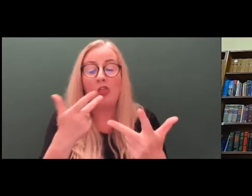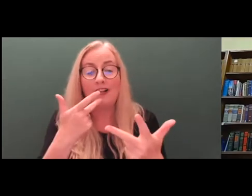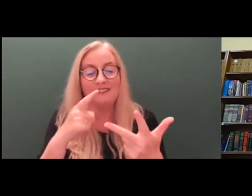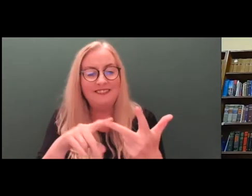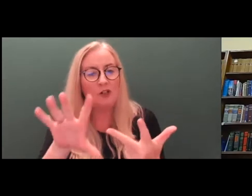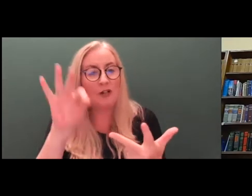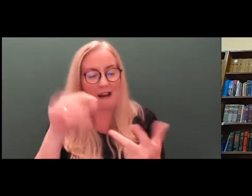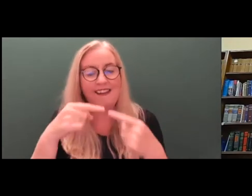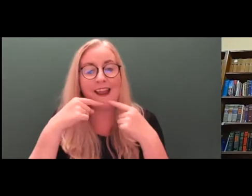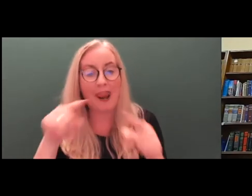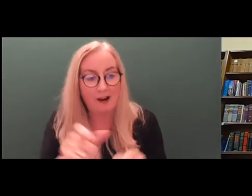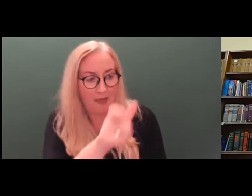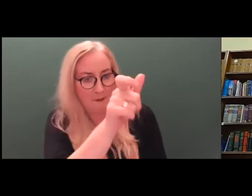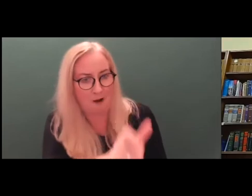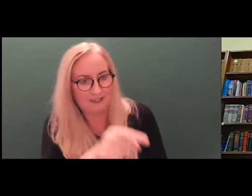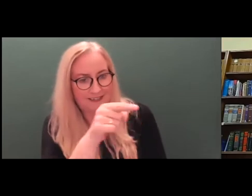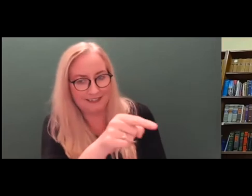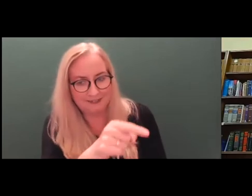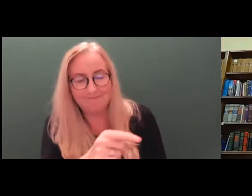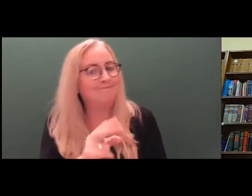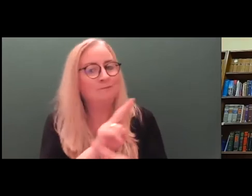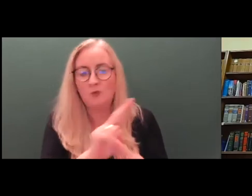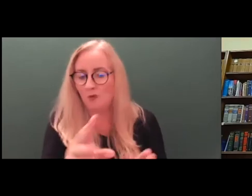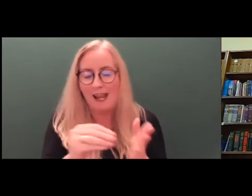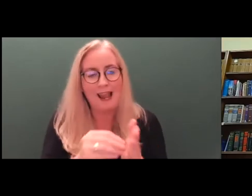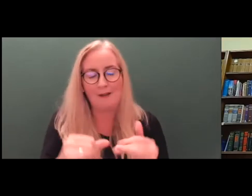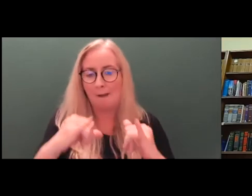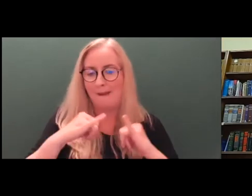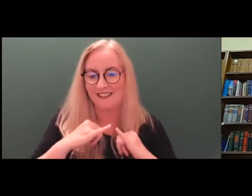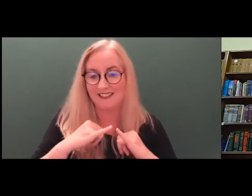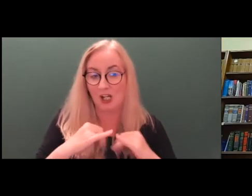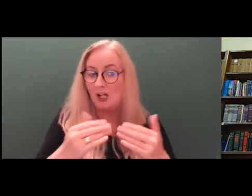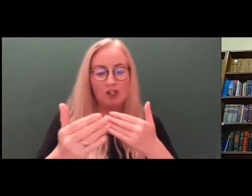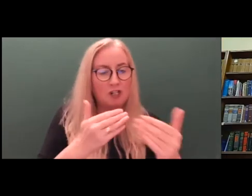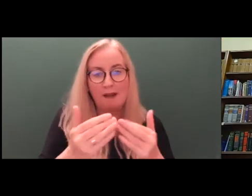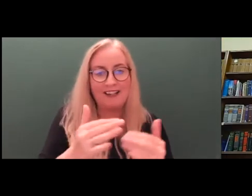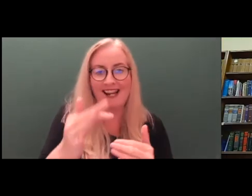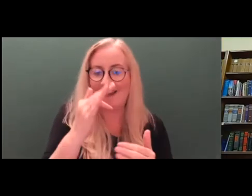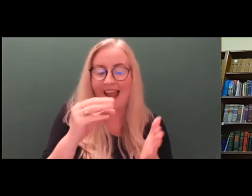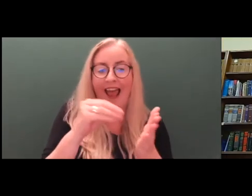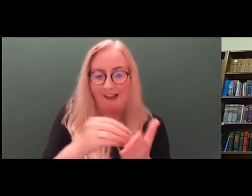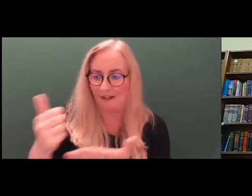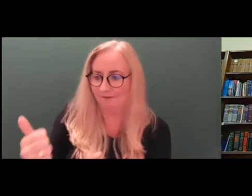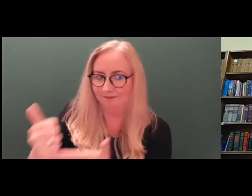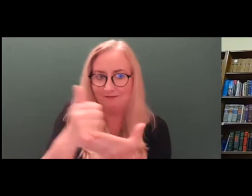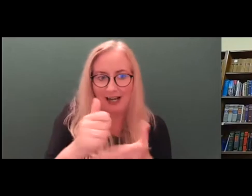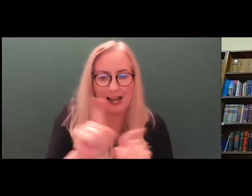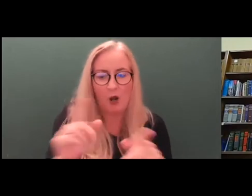to declare that the relevant person lacks capacity, even if they have the assistance of a co-decision maker.